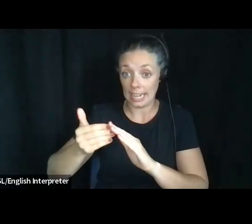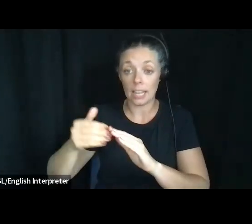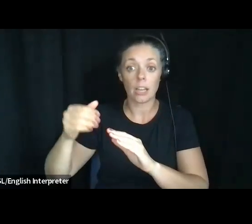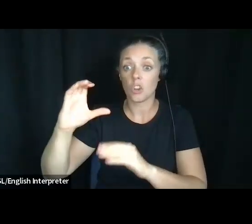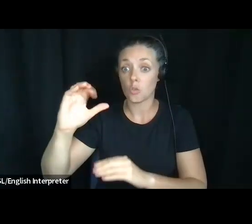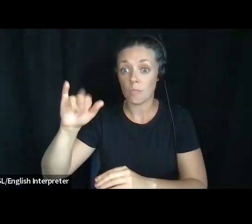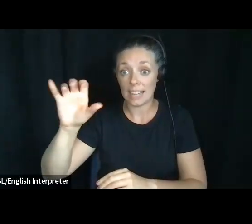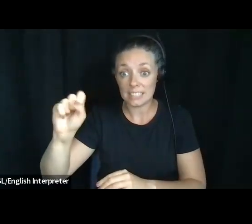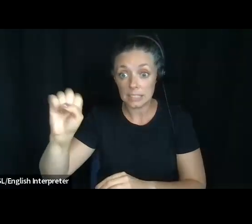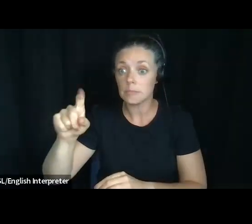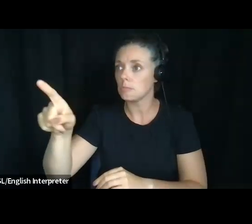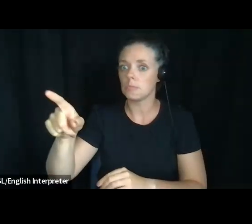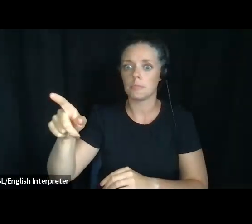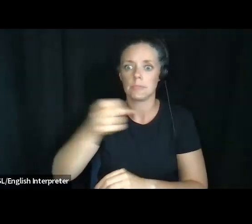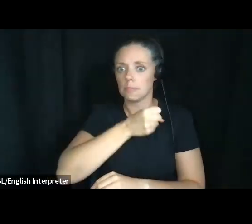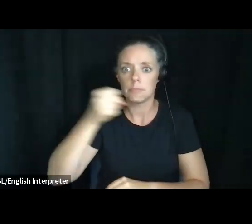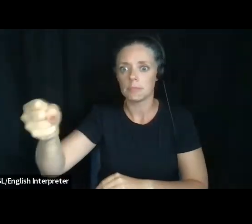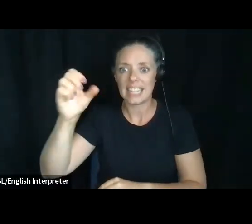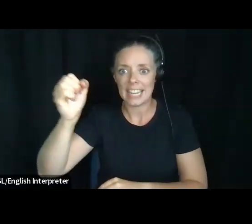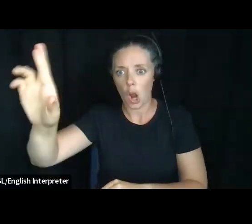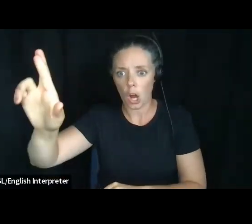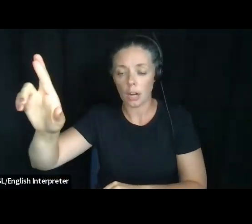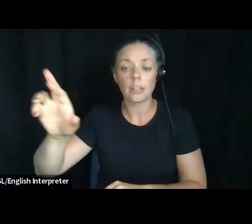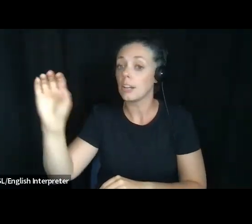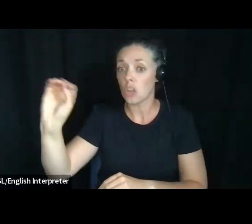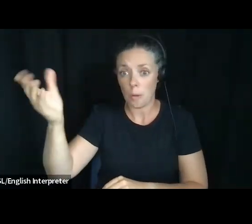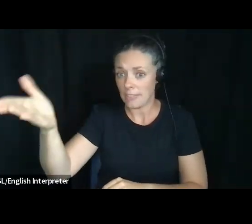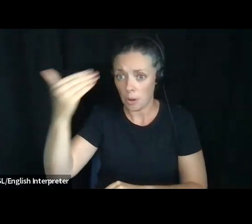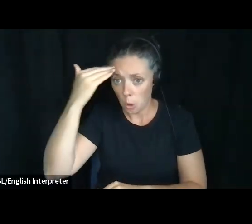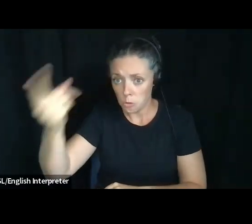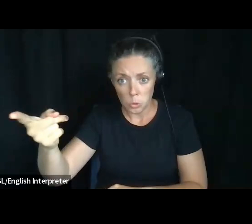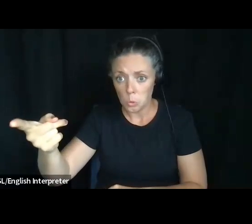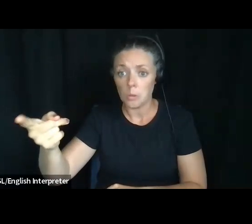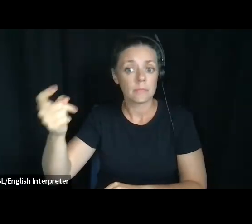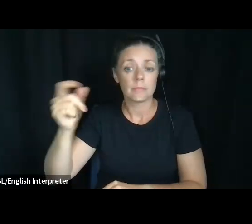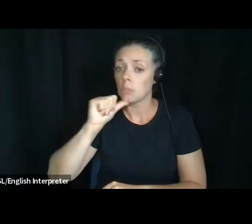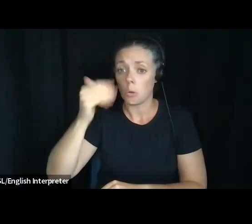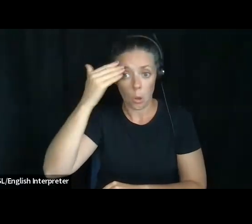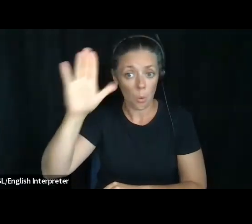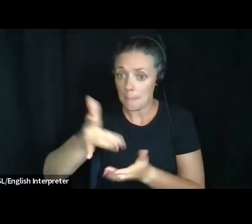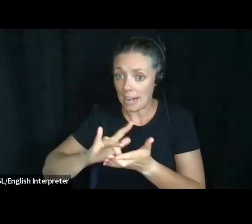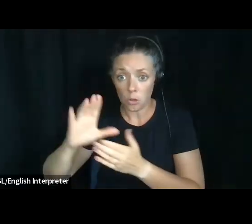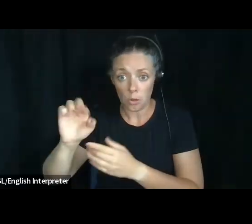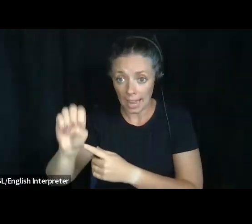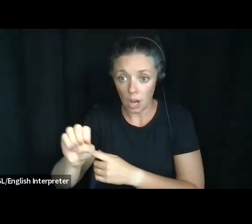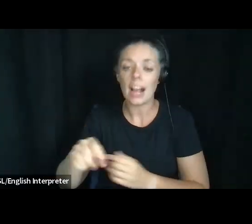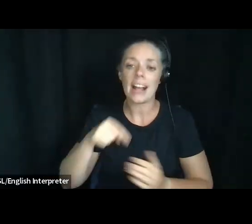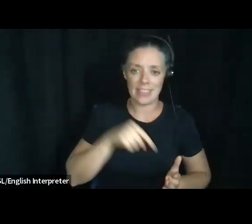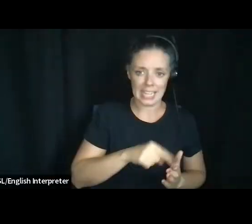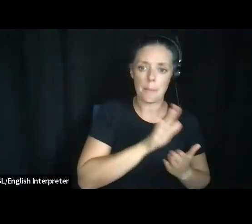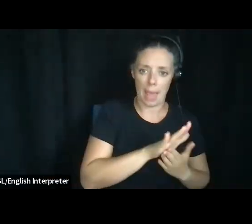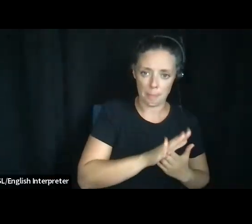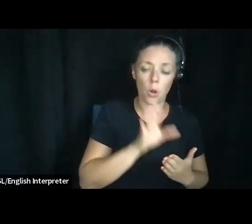there knows you. Nobody knows your medical care. Imagine this doctor. I mean, this document speaking for you,